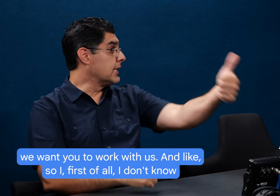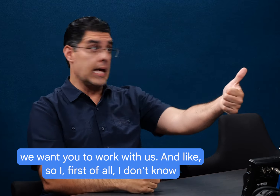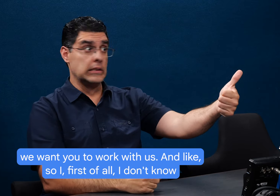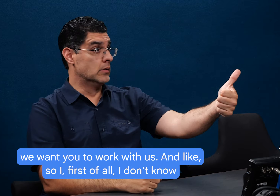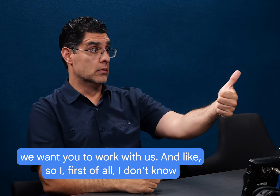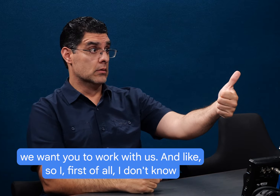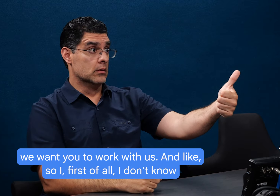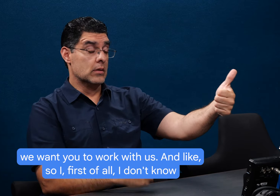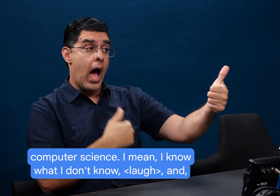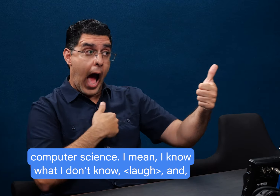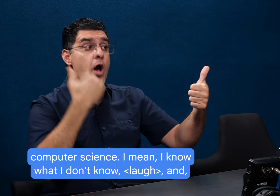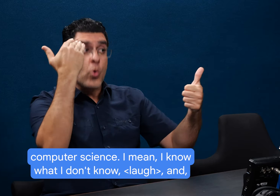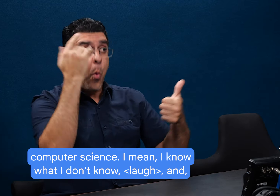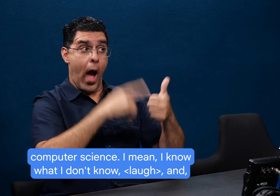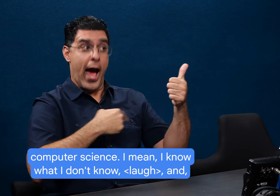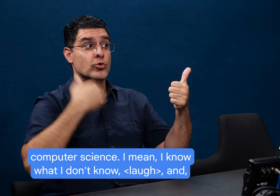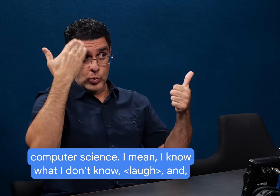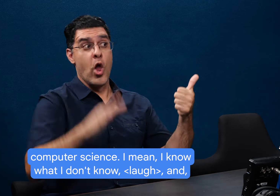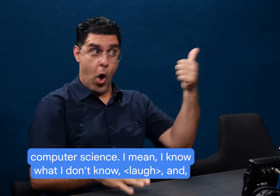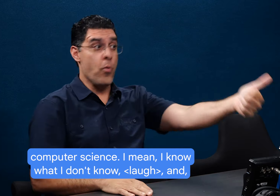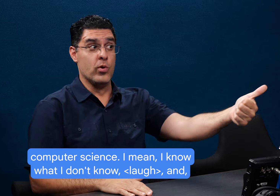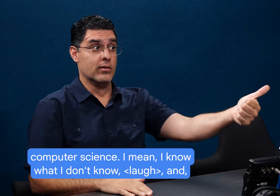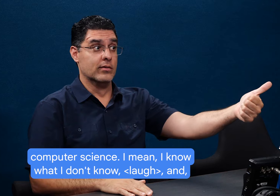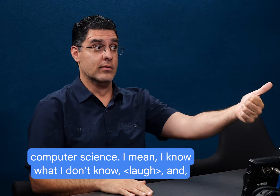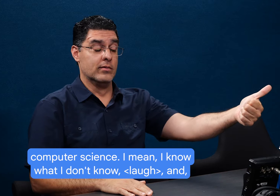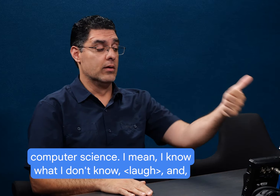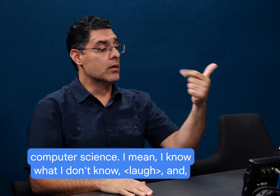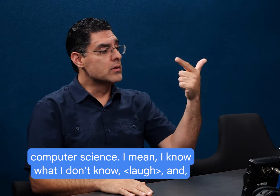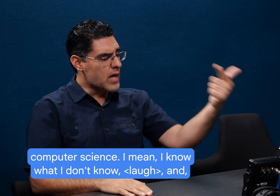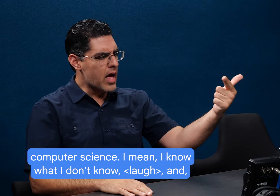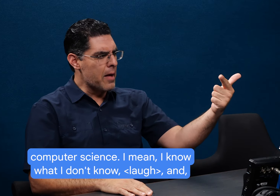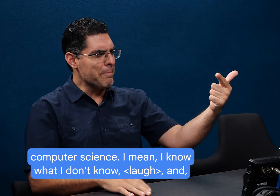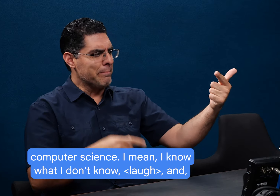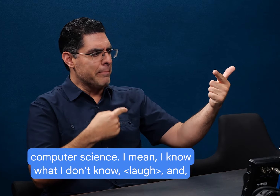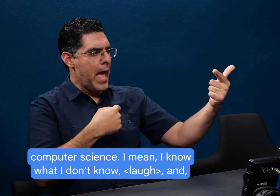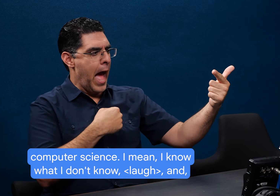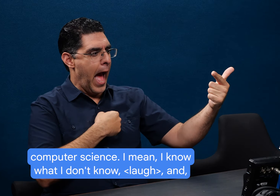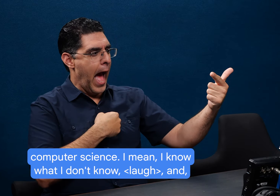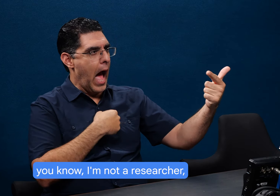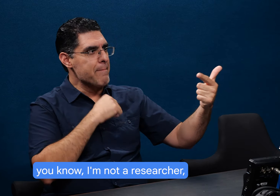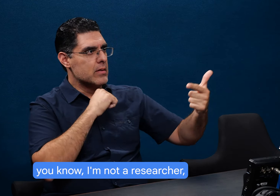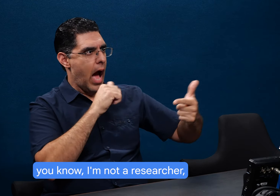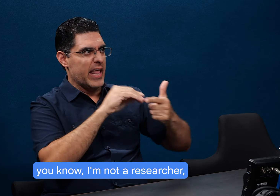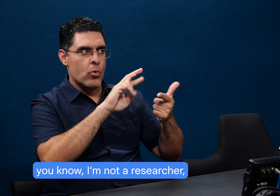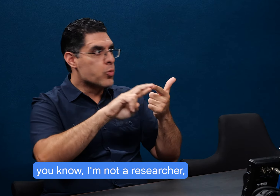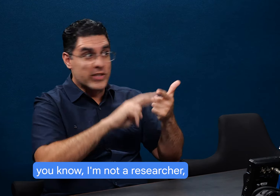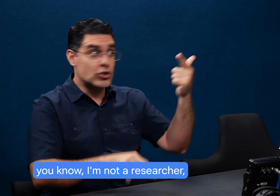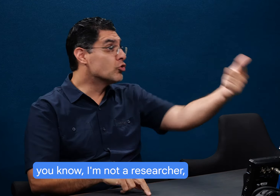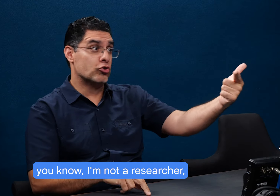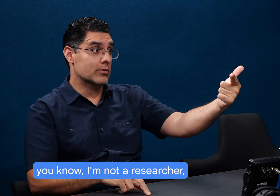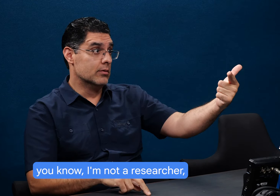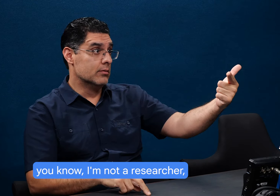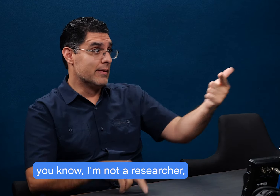like, so I, first of I don't know computer science. I mean, I know what I don't know. And, uh, you know,